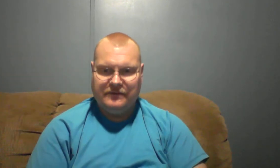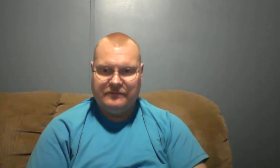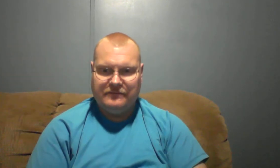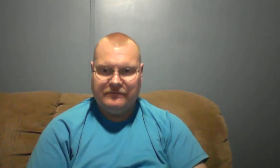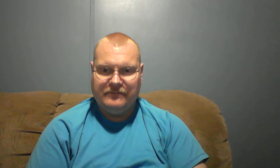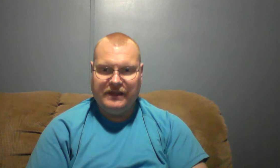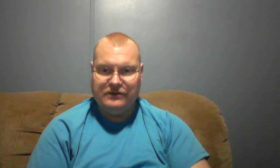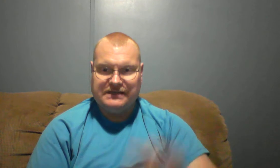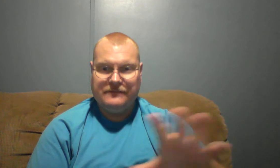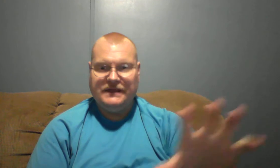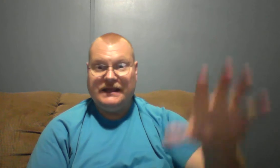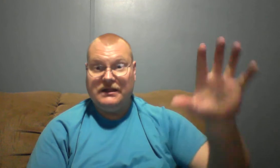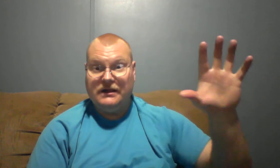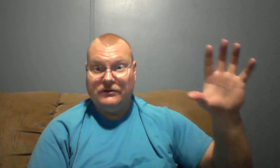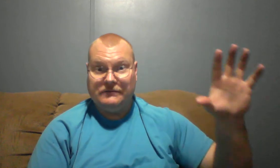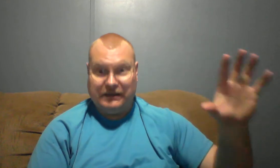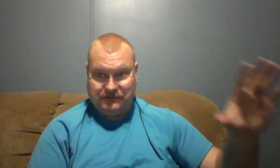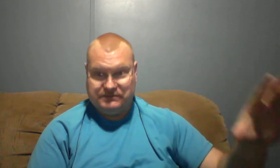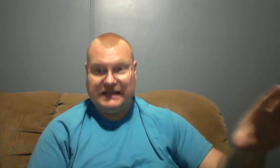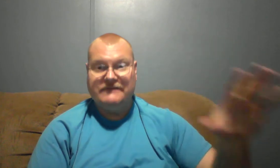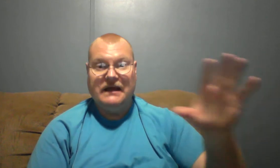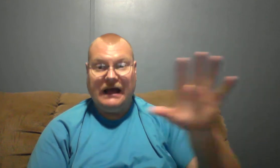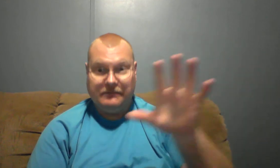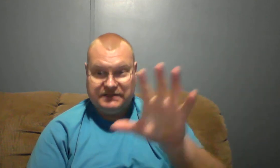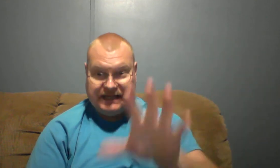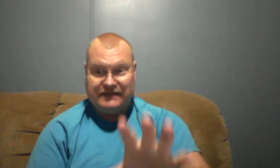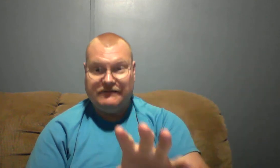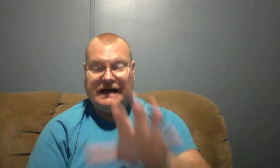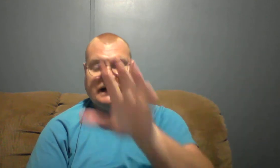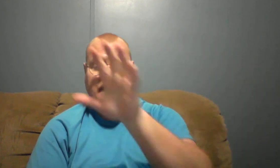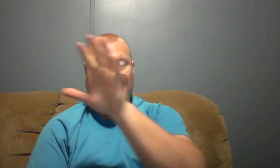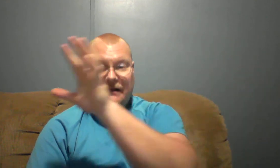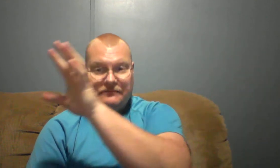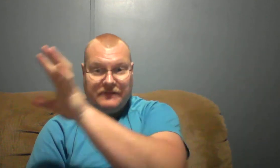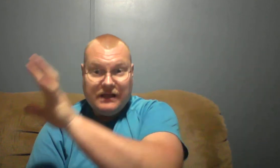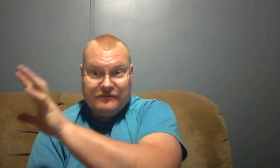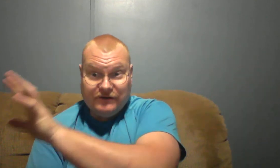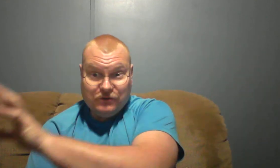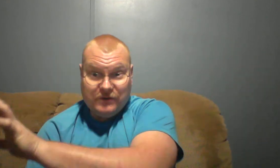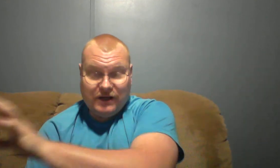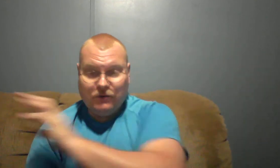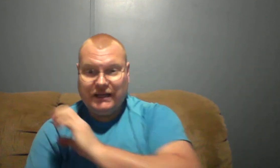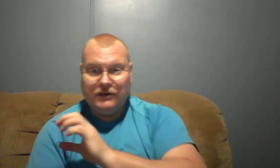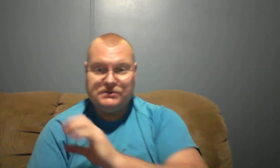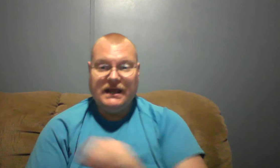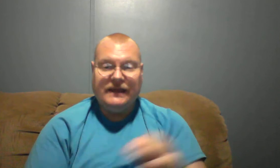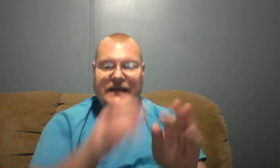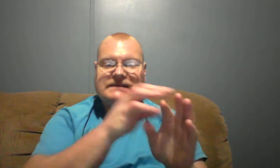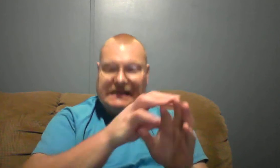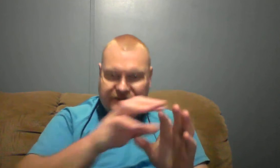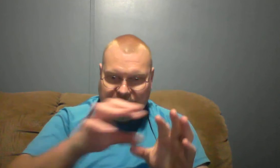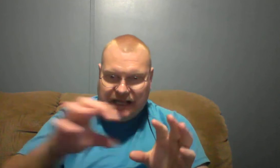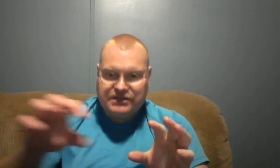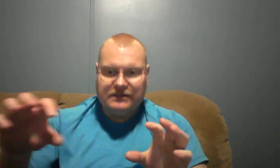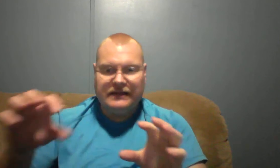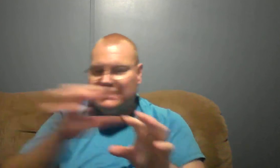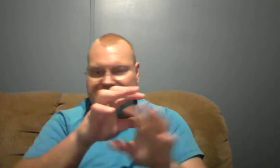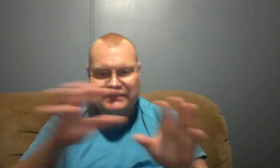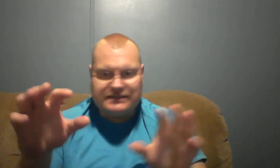You know same thing you know I'm saved I'm sanctified I'm filled with the Holy Ghost and that sanctification that just doesn't